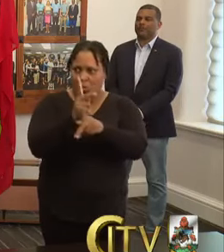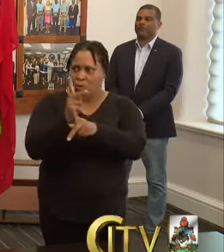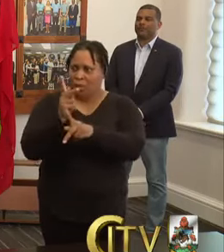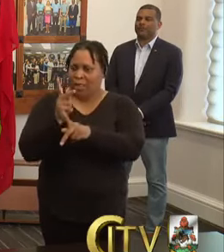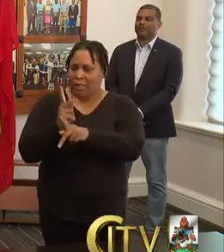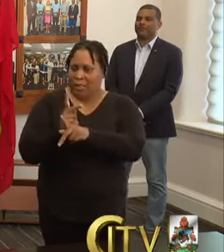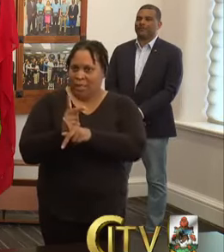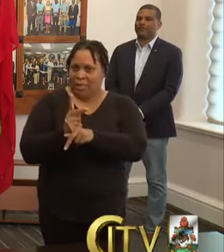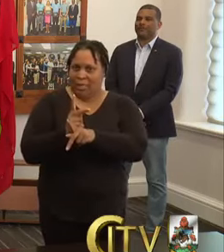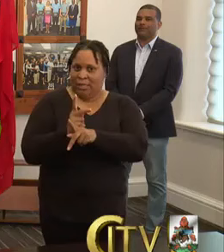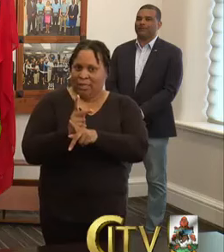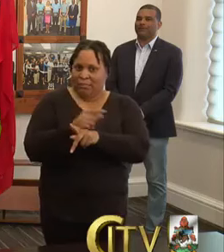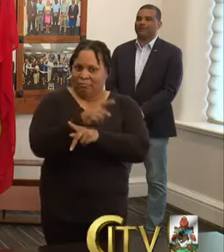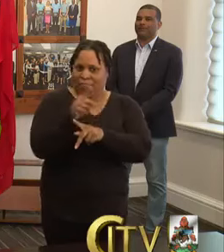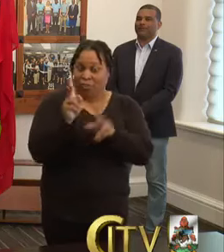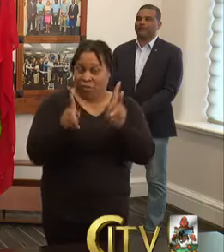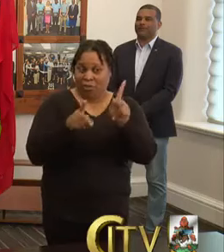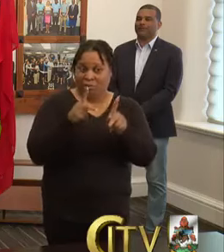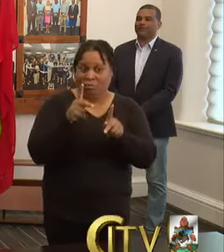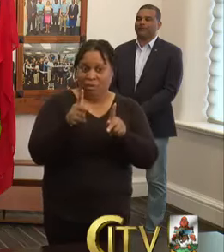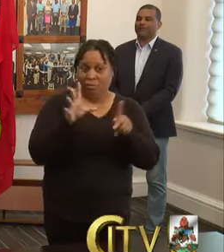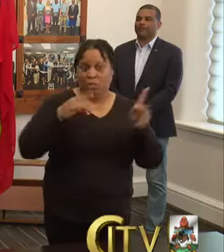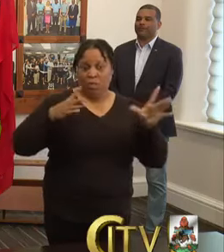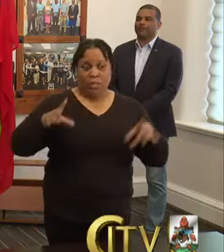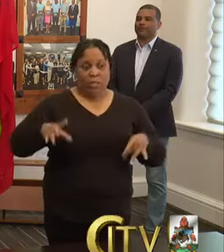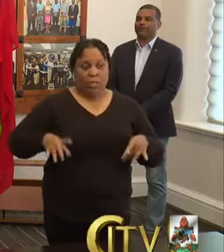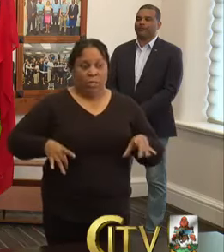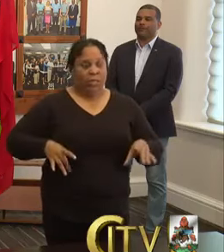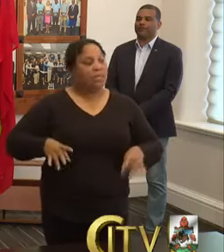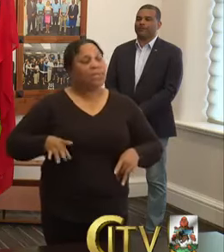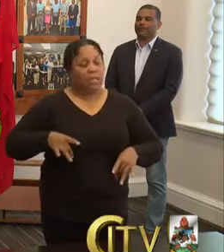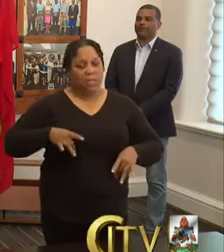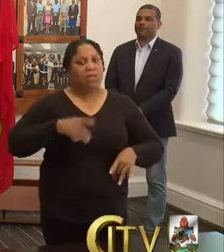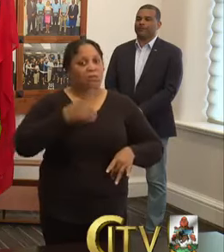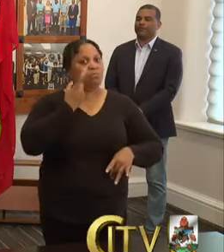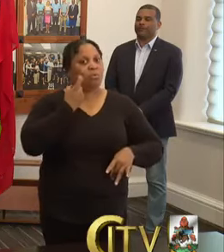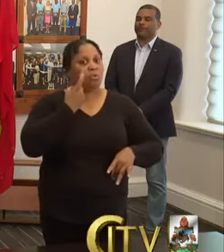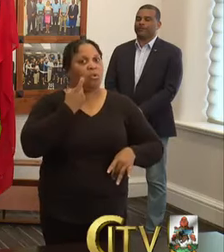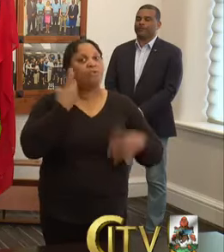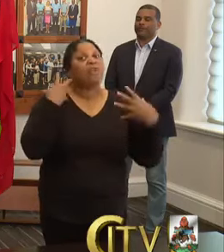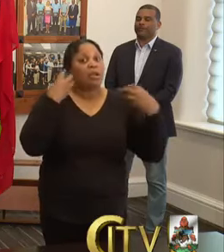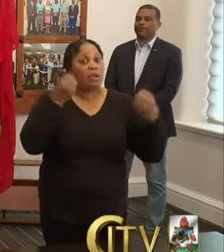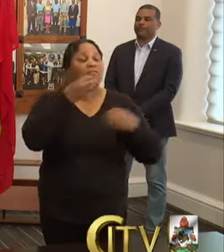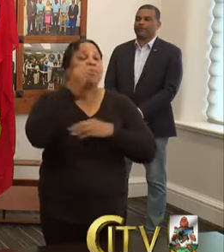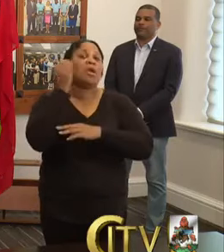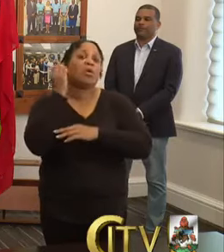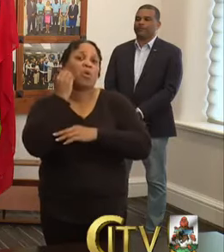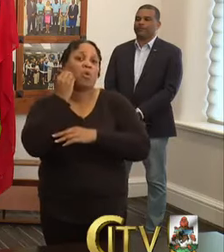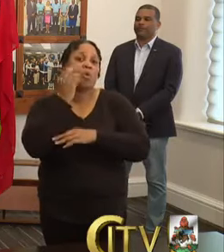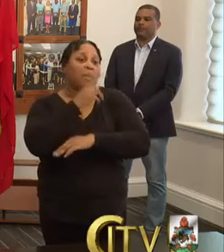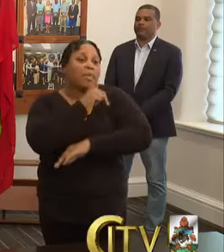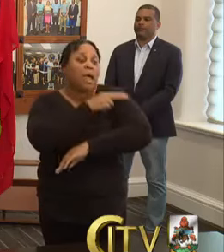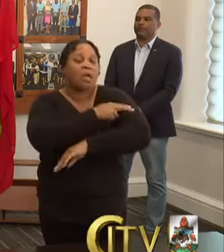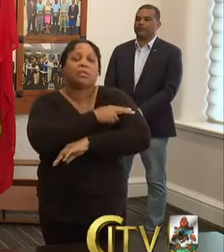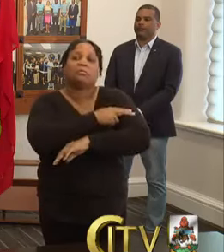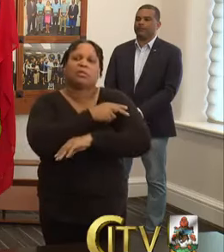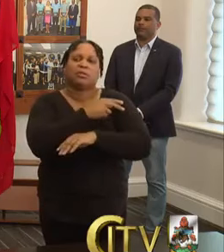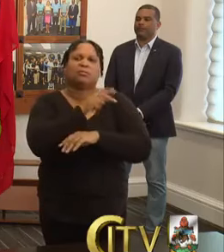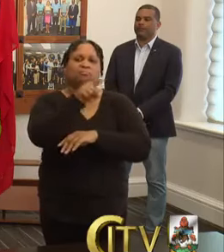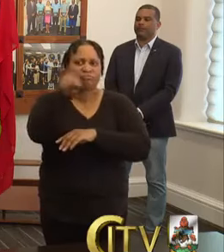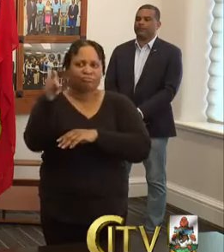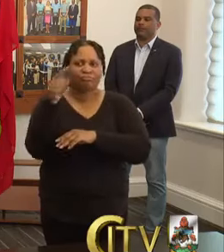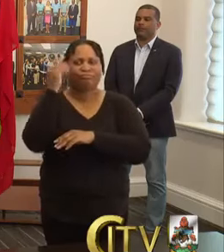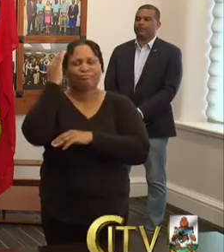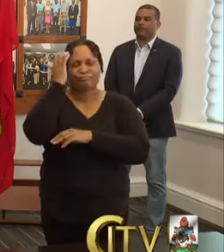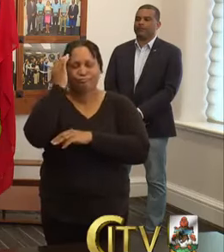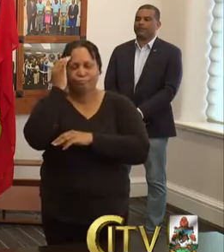the, uh, those persons who have contracted, uh, this virus who are currently recovering at home or in the hospital in their particular thoughts and in their